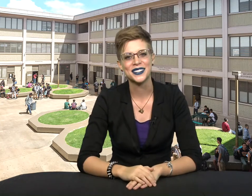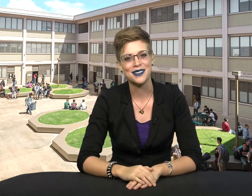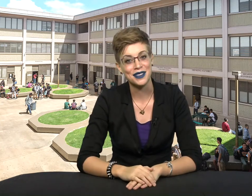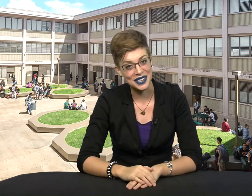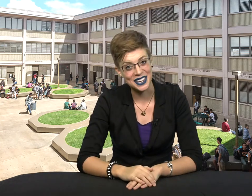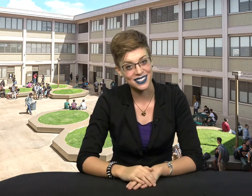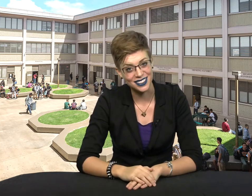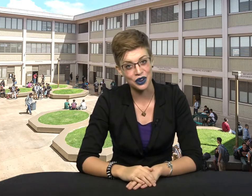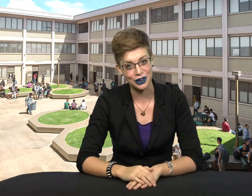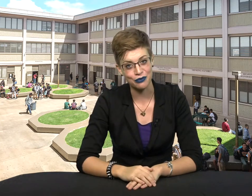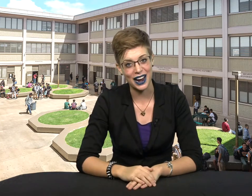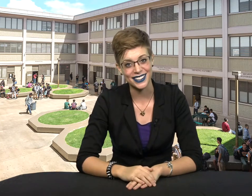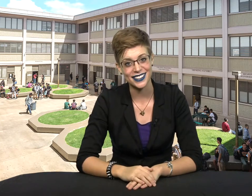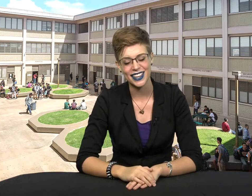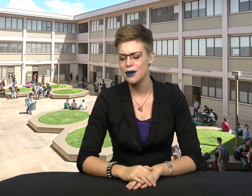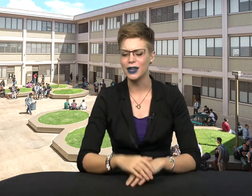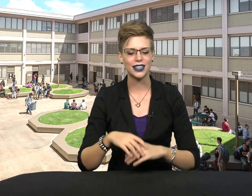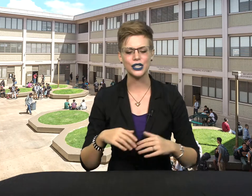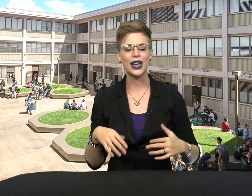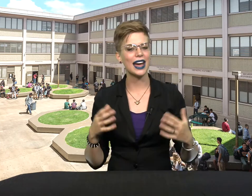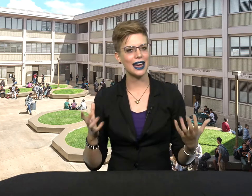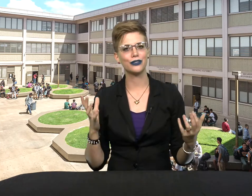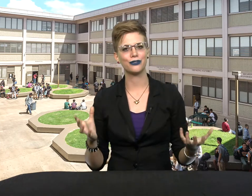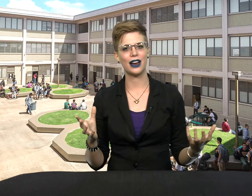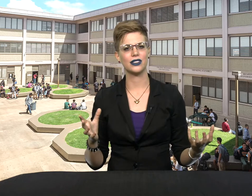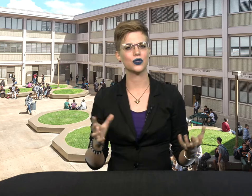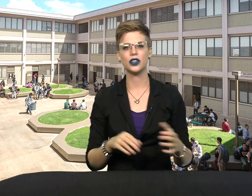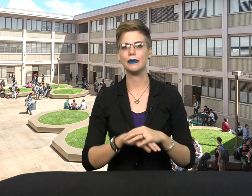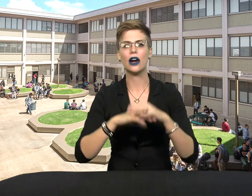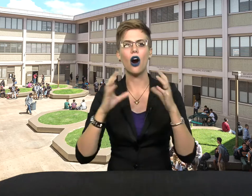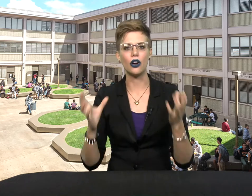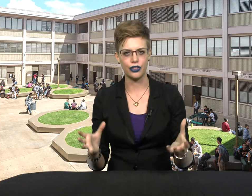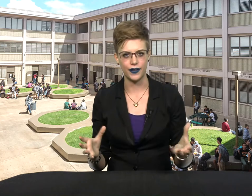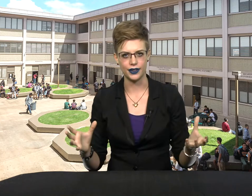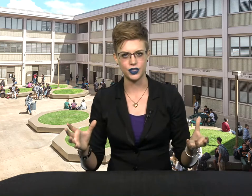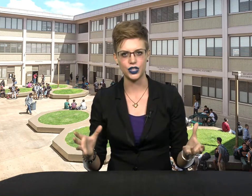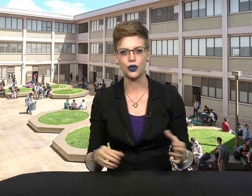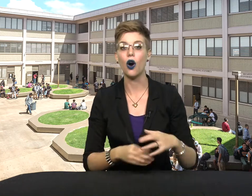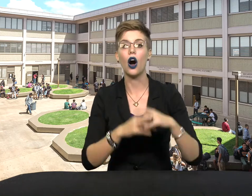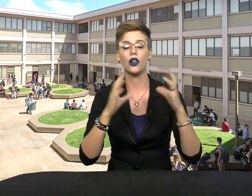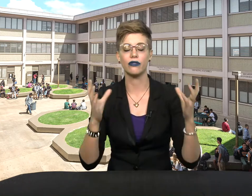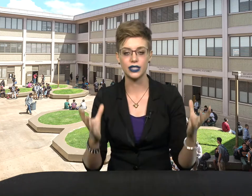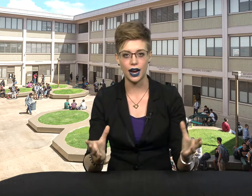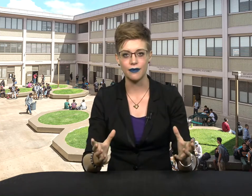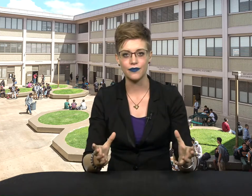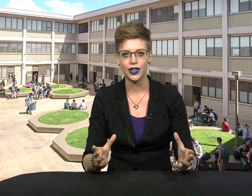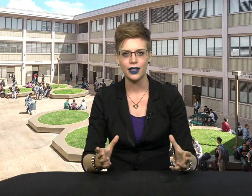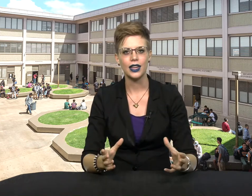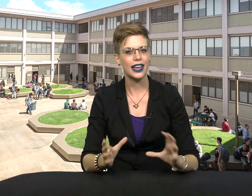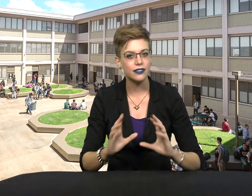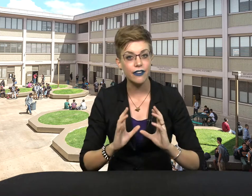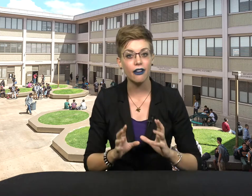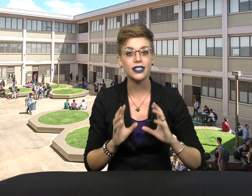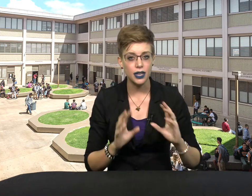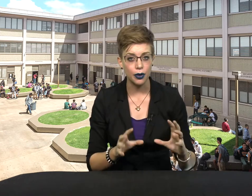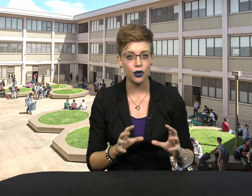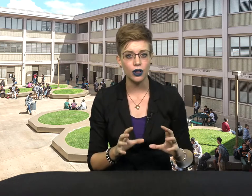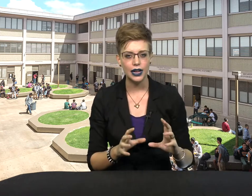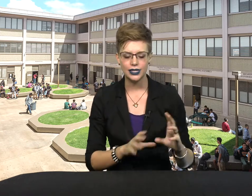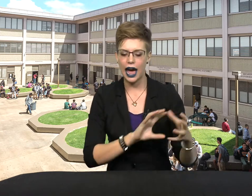something that takes a little bit of practice. Because you can't have a friend that's going to be all things to you all of the time. It's very typical to have